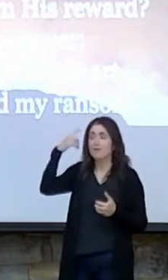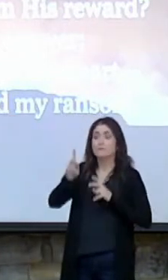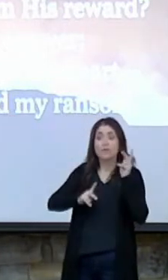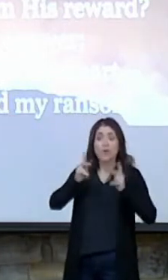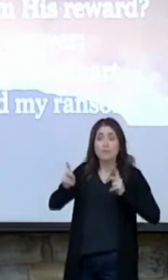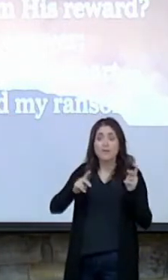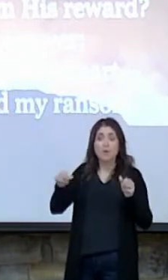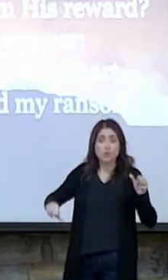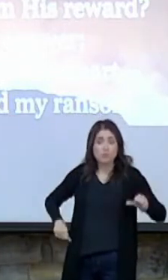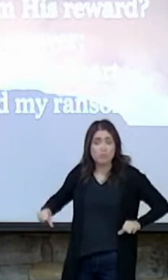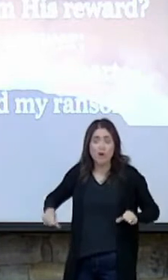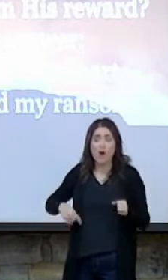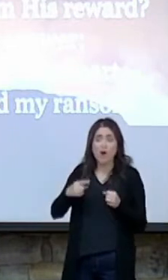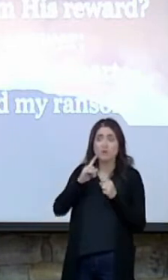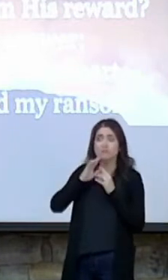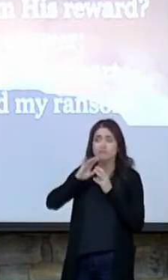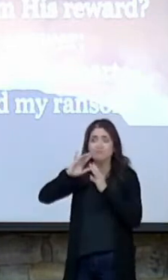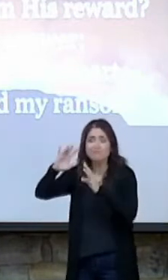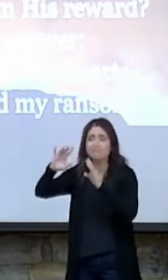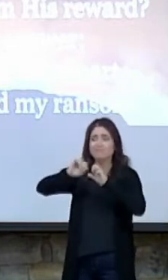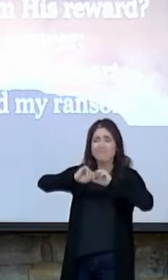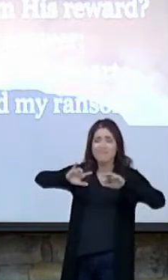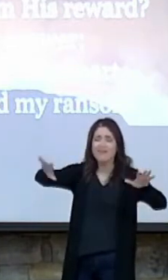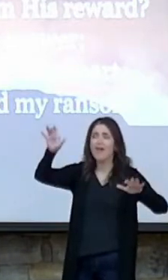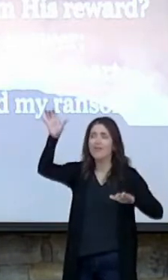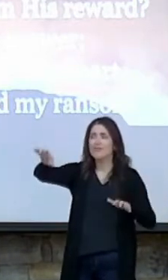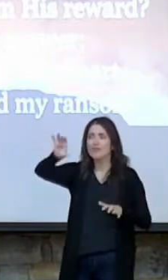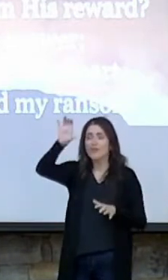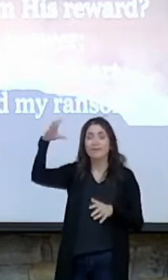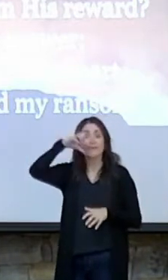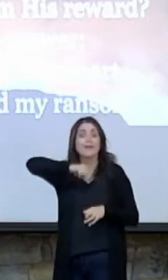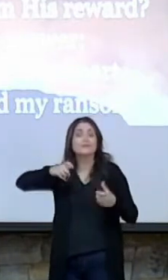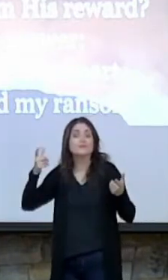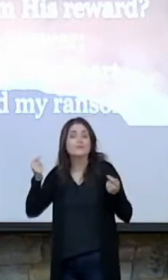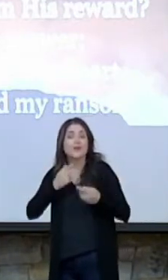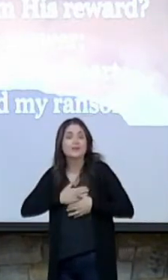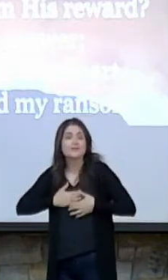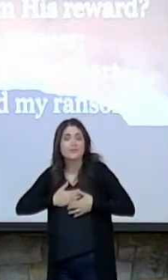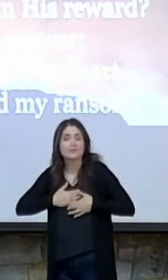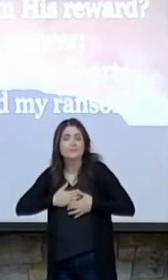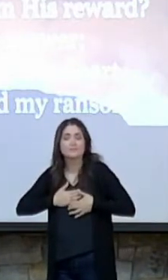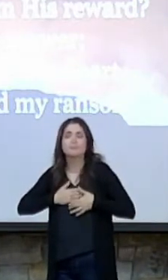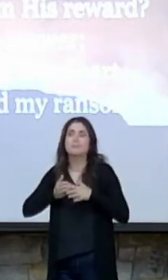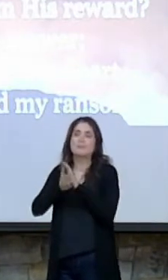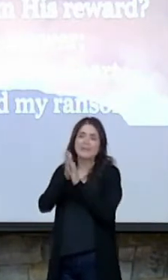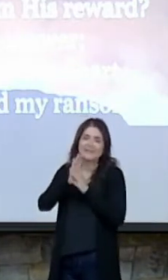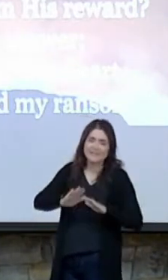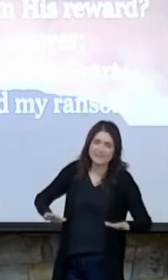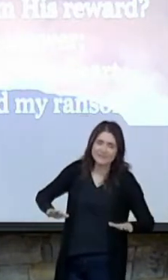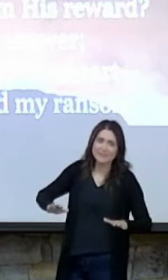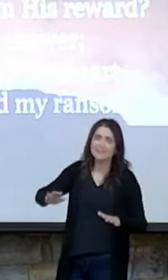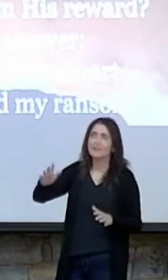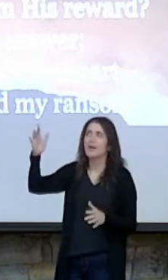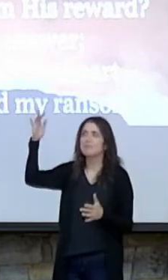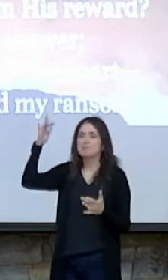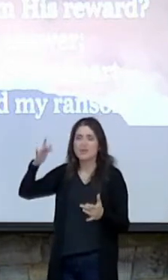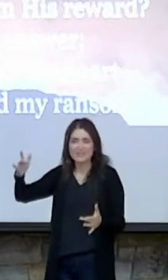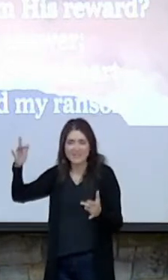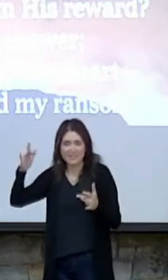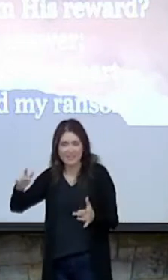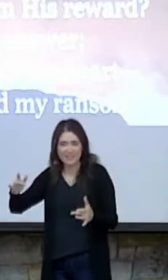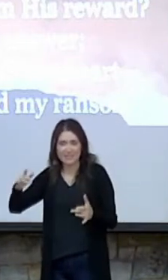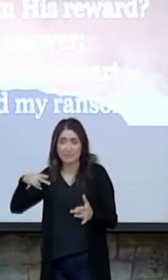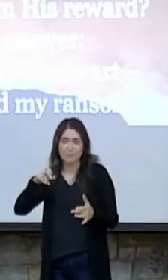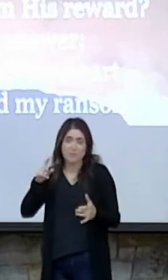that boast in the cross, guess what? You get to enjoy peace and mercy. Paul says